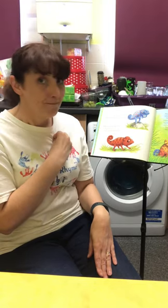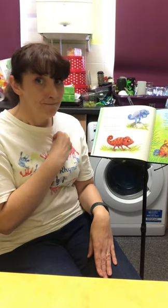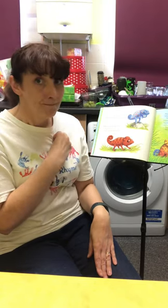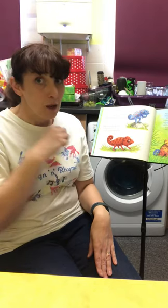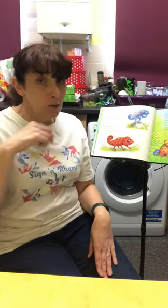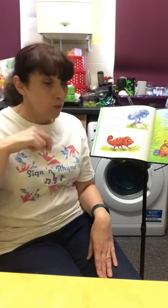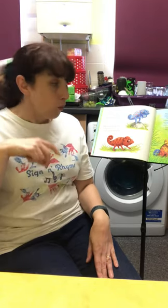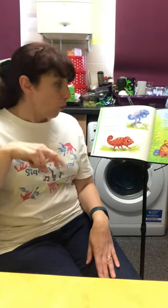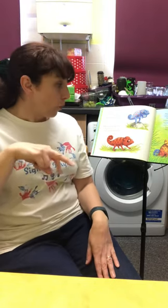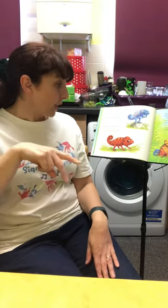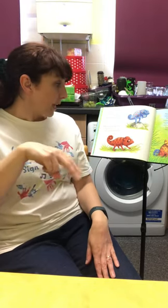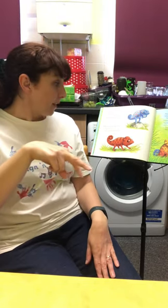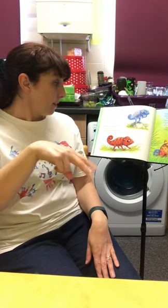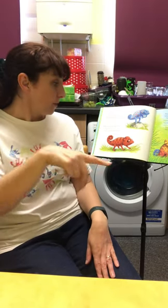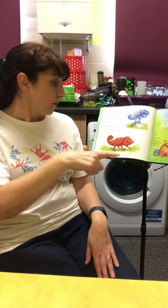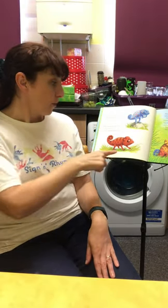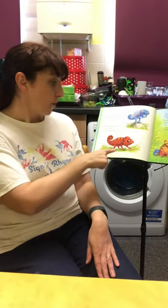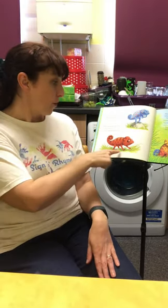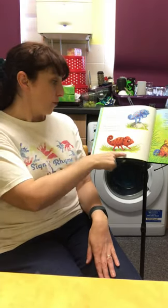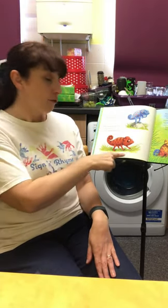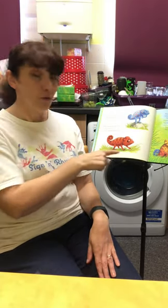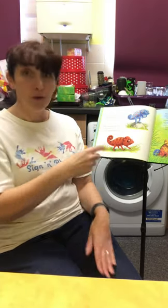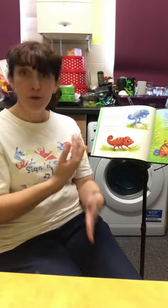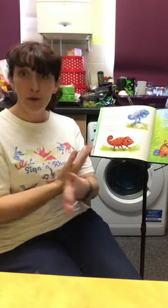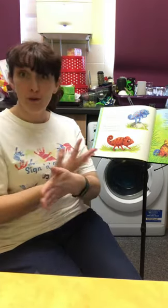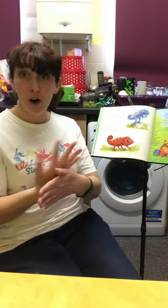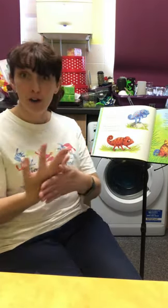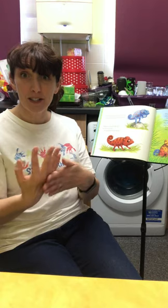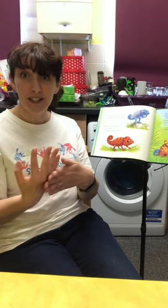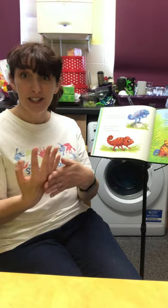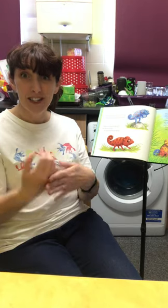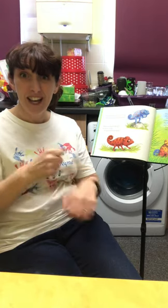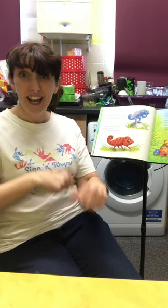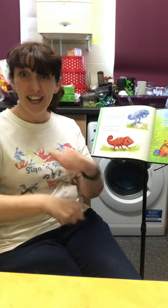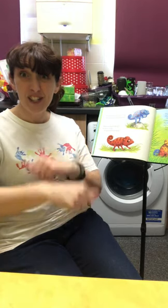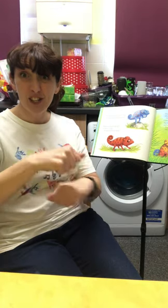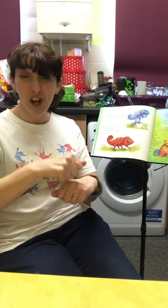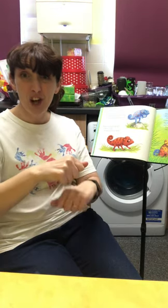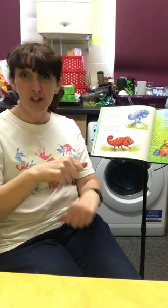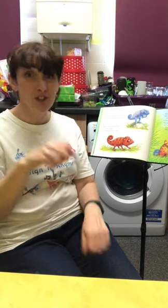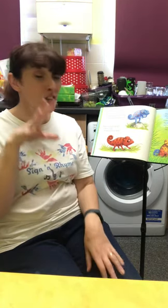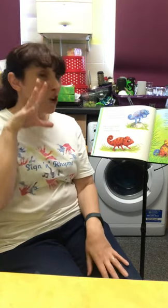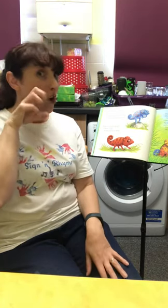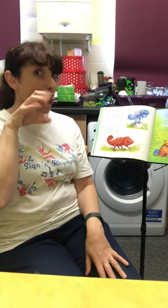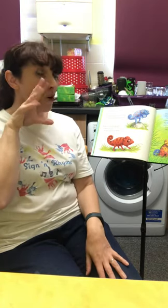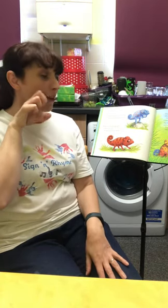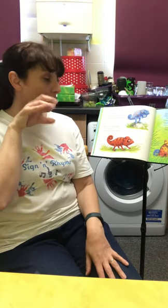Walking through the grass, he turned orange.